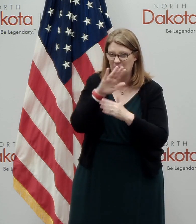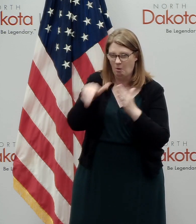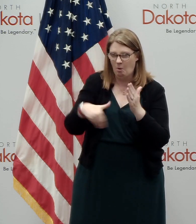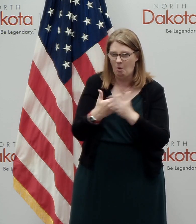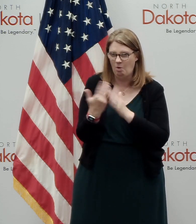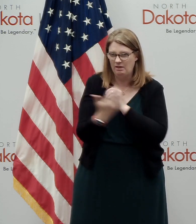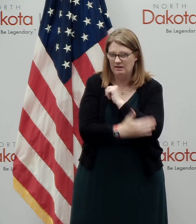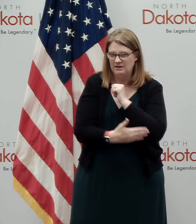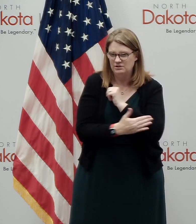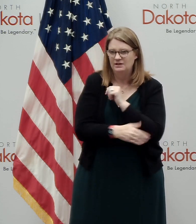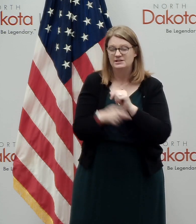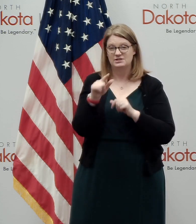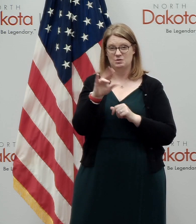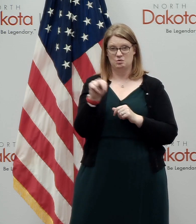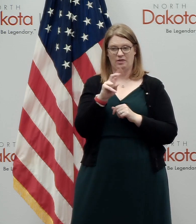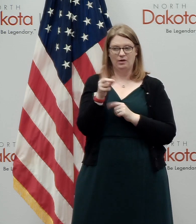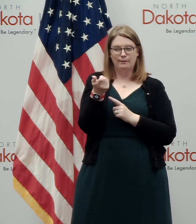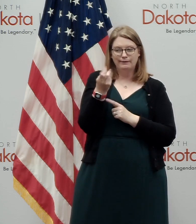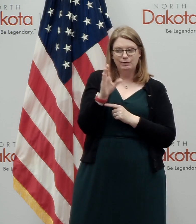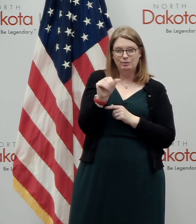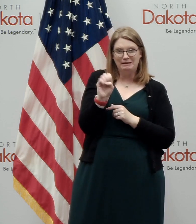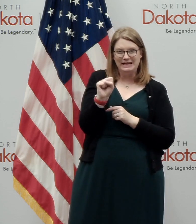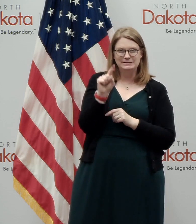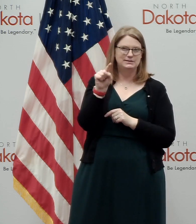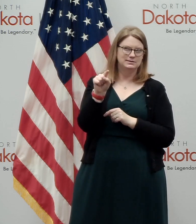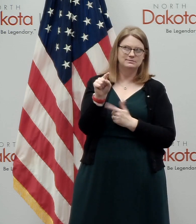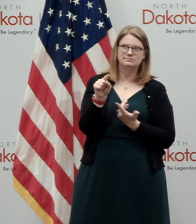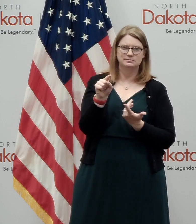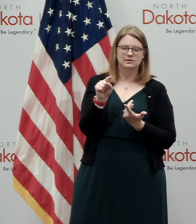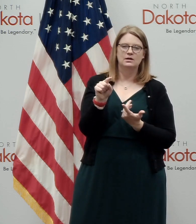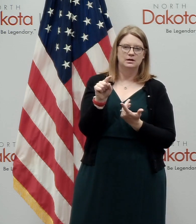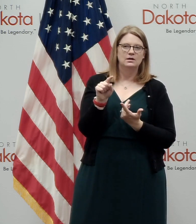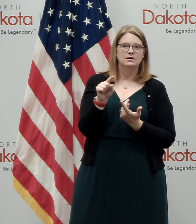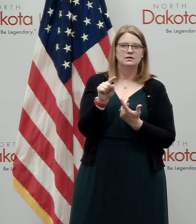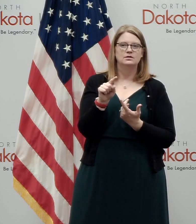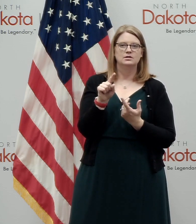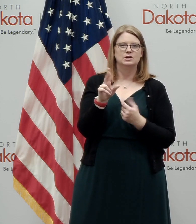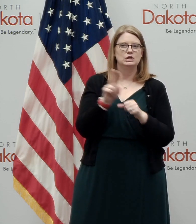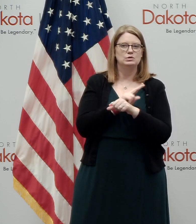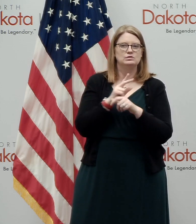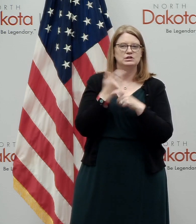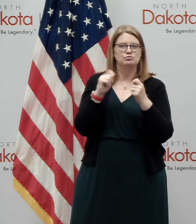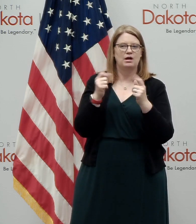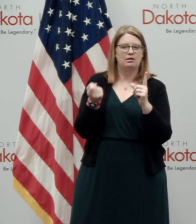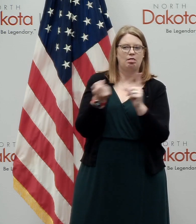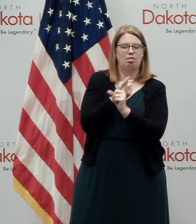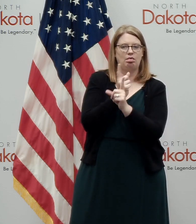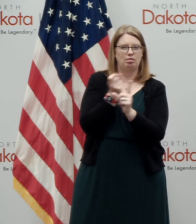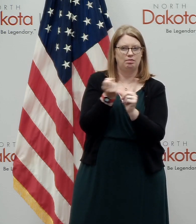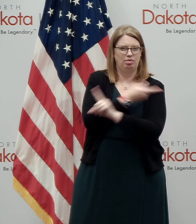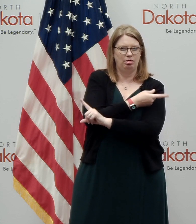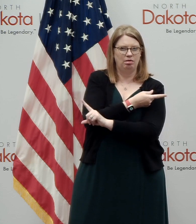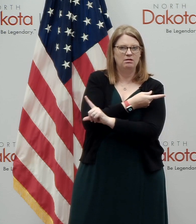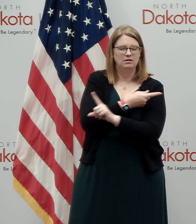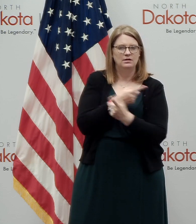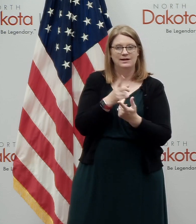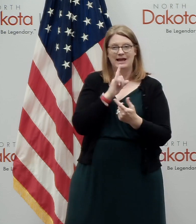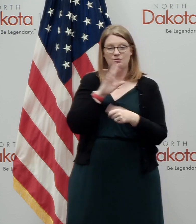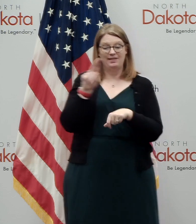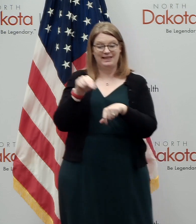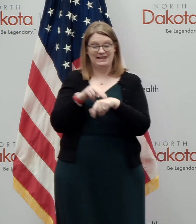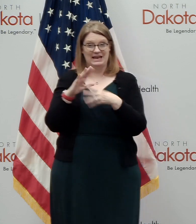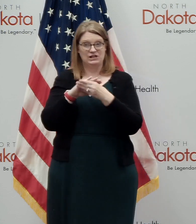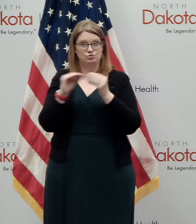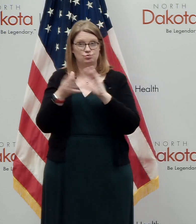in North Dakota, you know, have been, I think, used to try to skew a national story, which the national story is really that